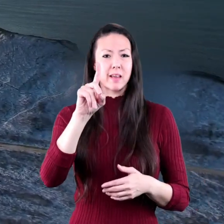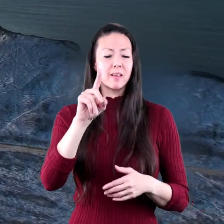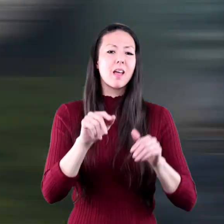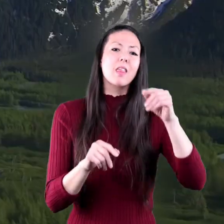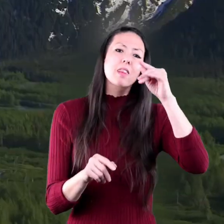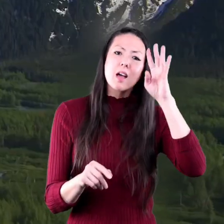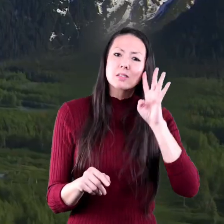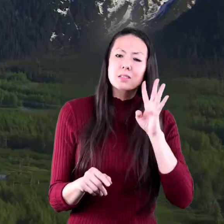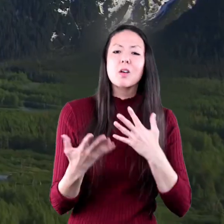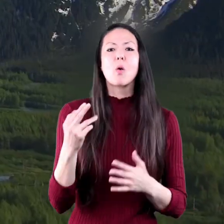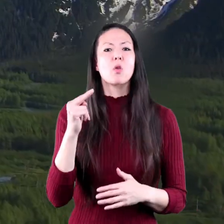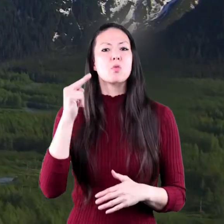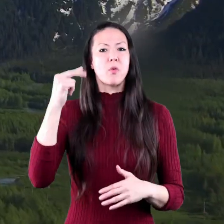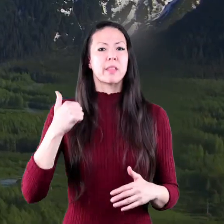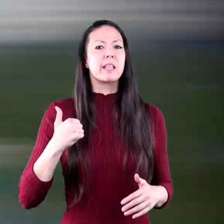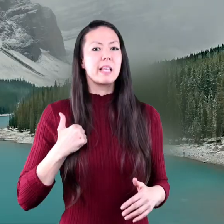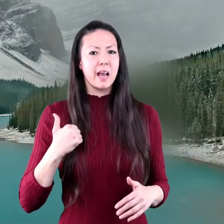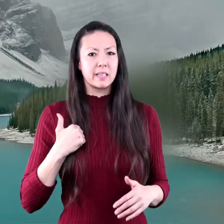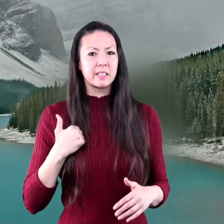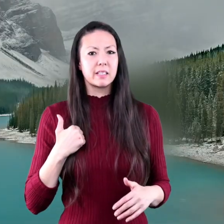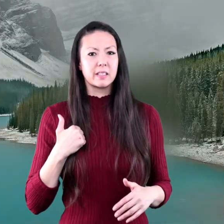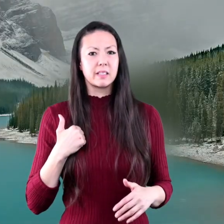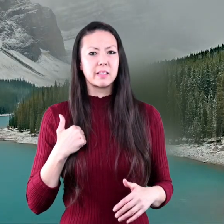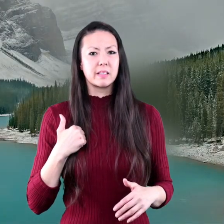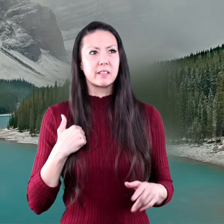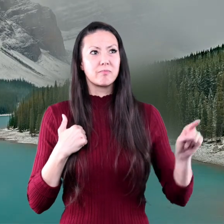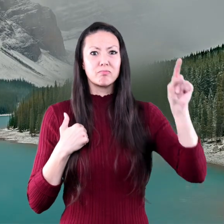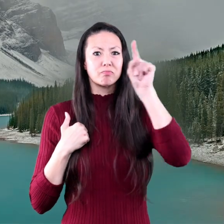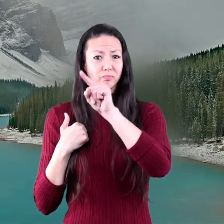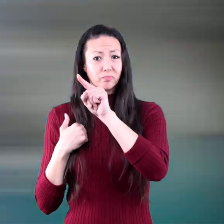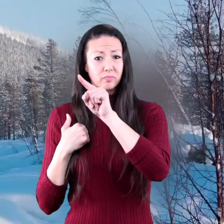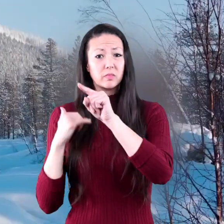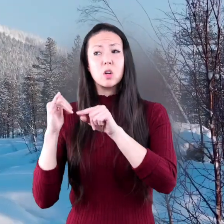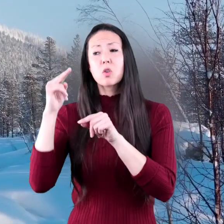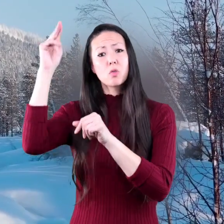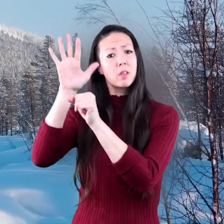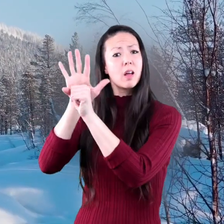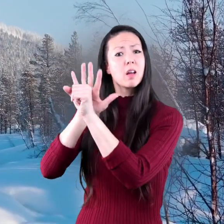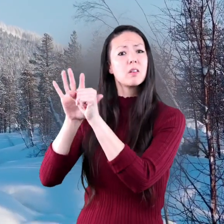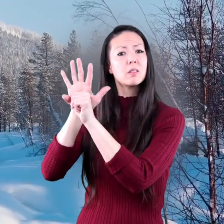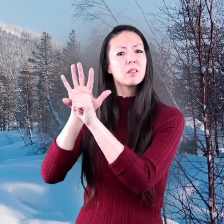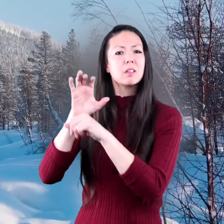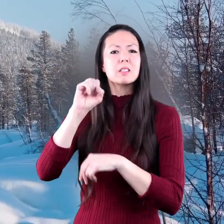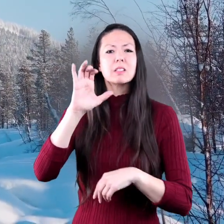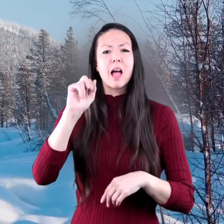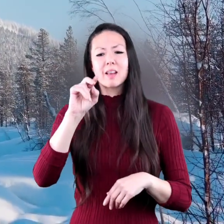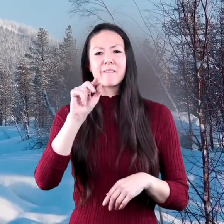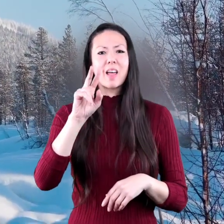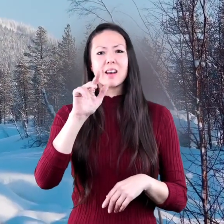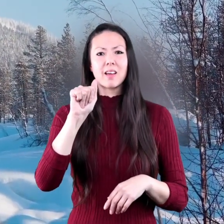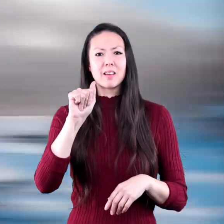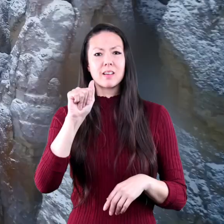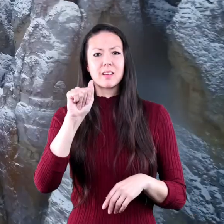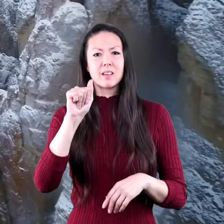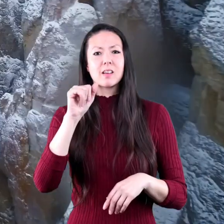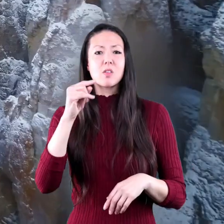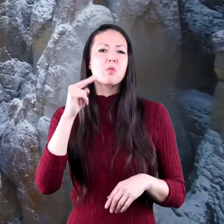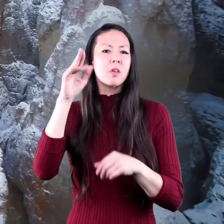Alaska, northern Canada, and the northern areas of Scandinavia and Siberia.